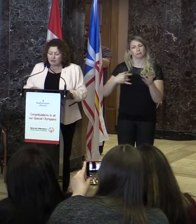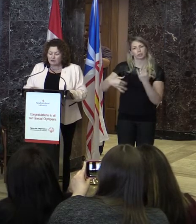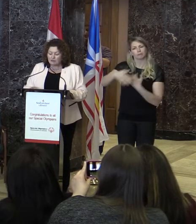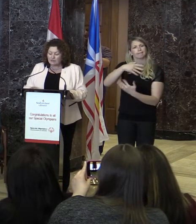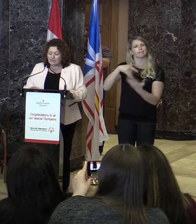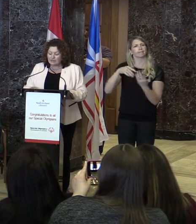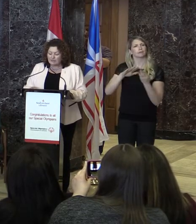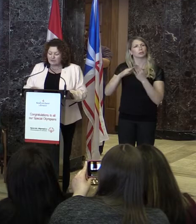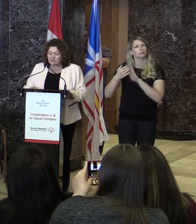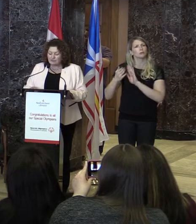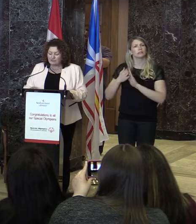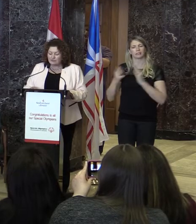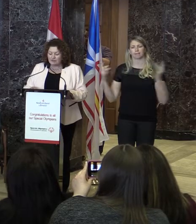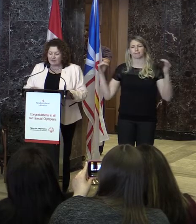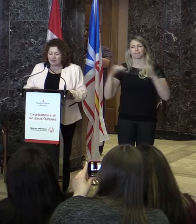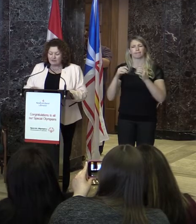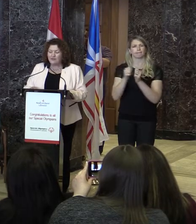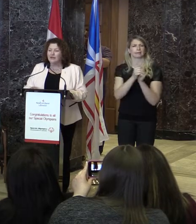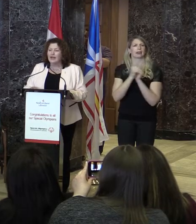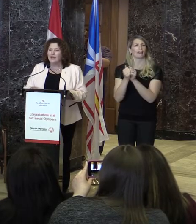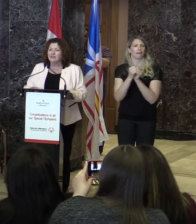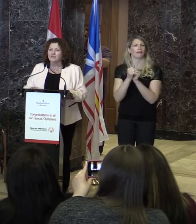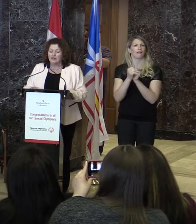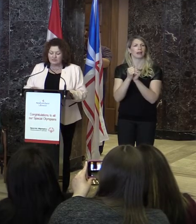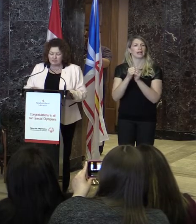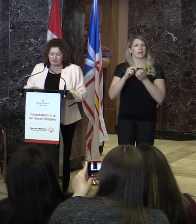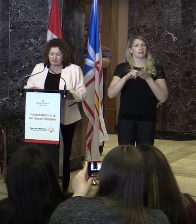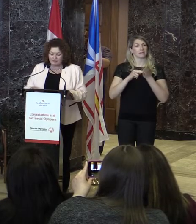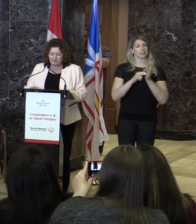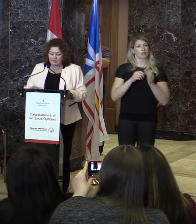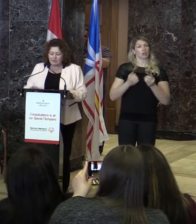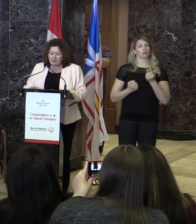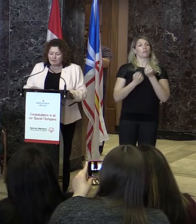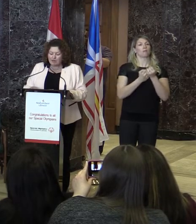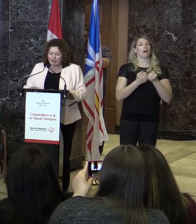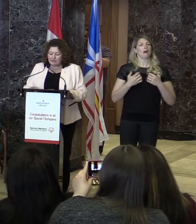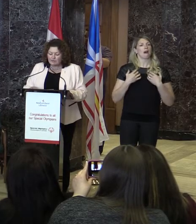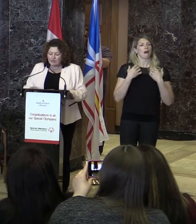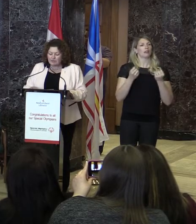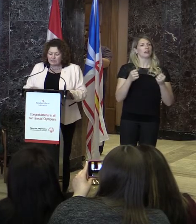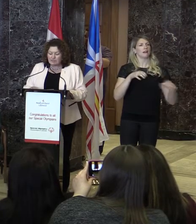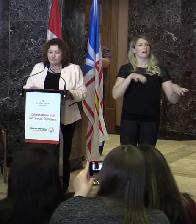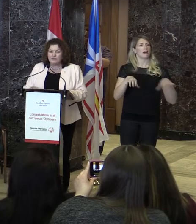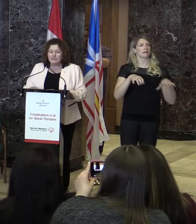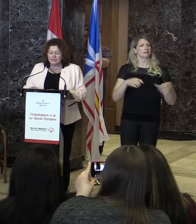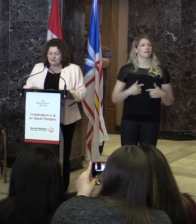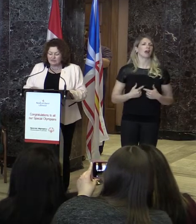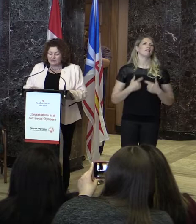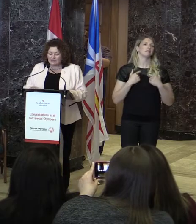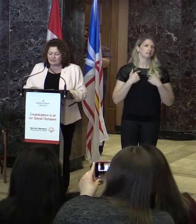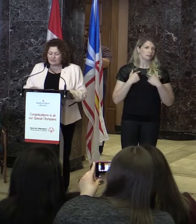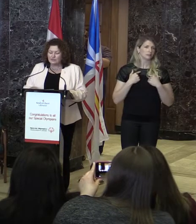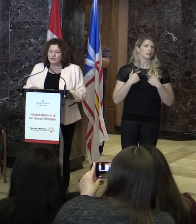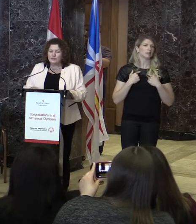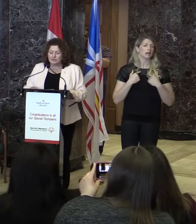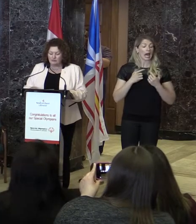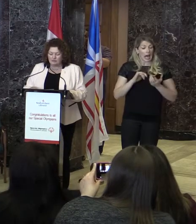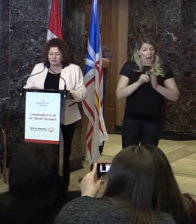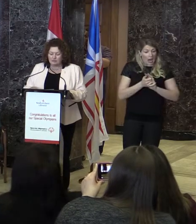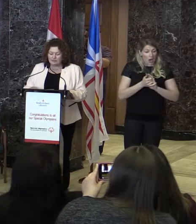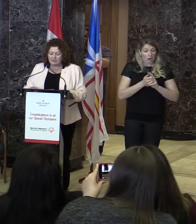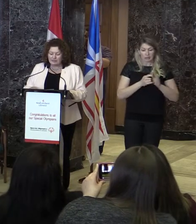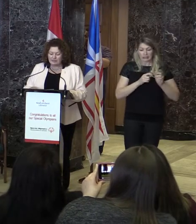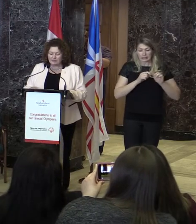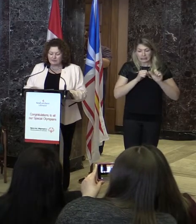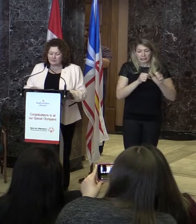It also creates a foundation for a healthy and active lifestyle. Finding ways to increase activity levels is critical